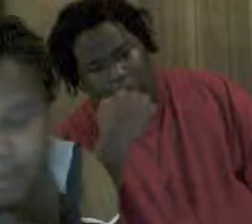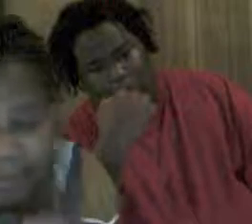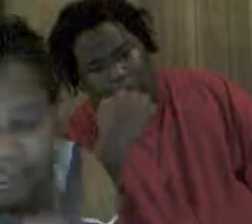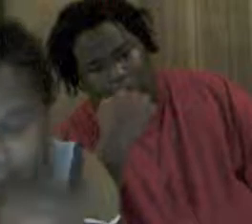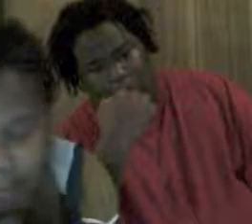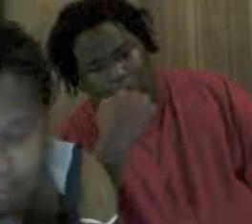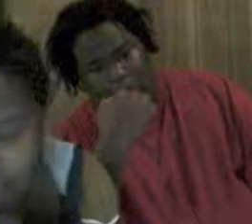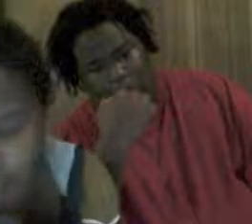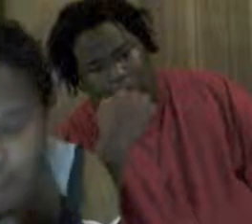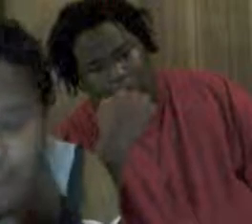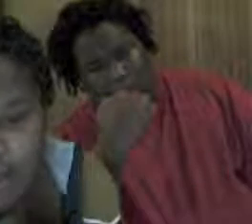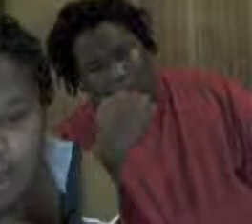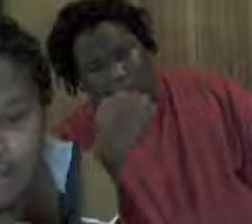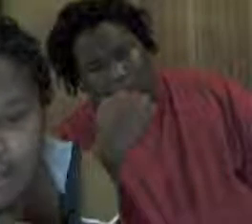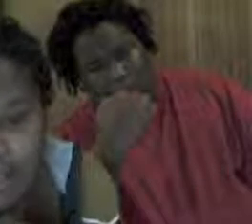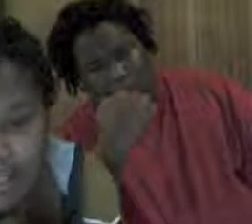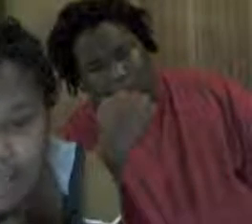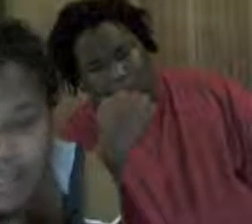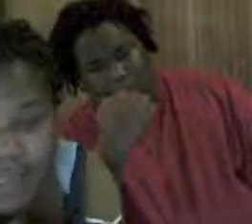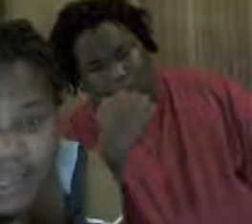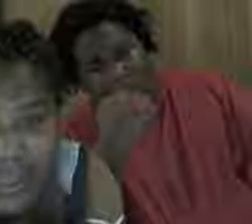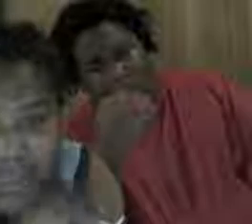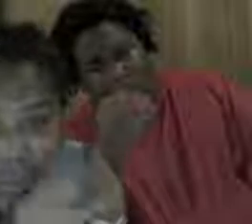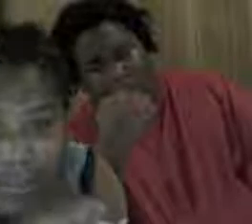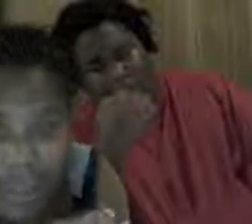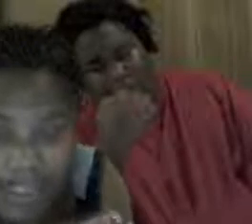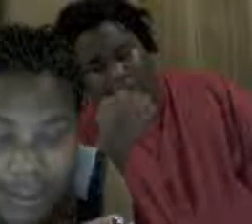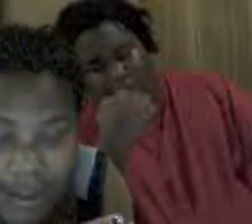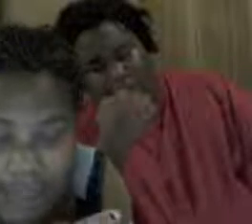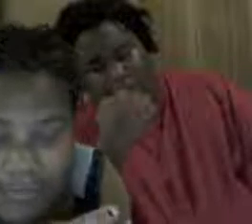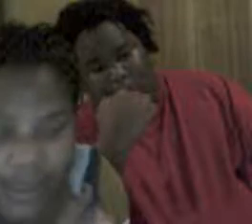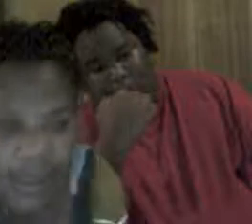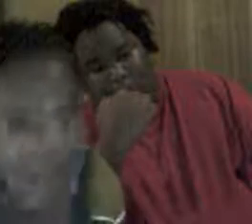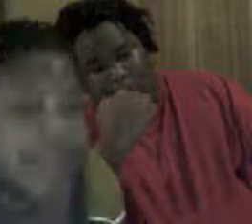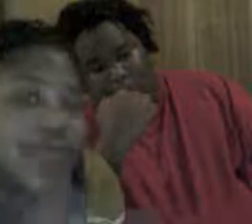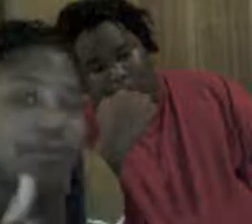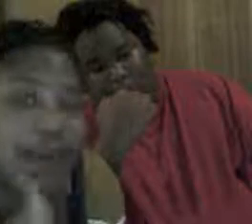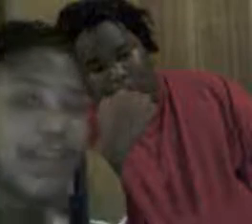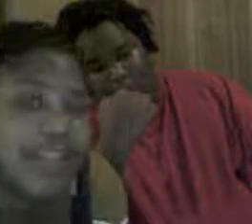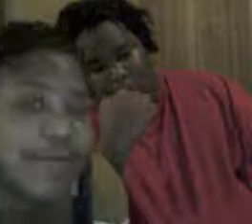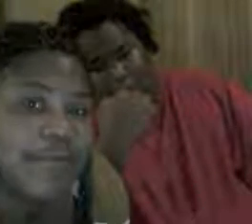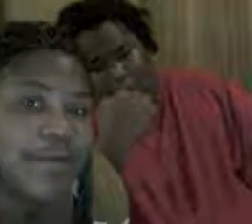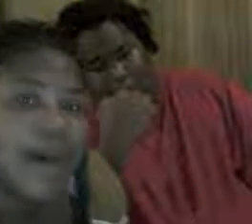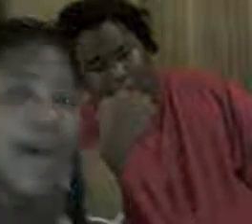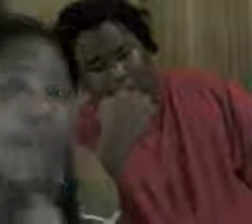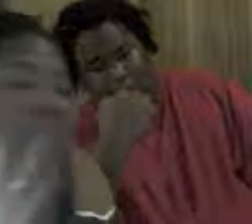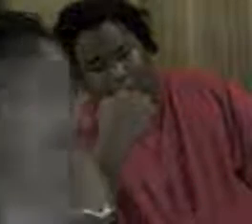excuse me, I have a guest today, a special guest star, you guys know him, you guys love him, my brother,